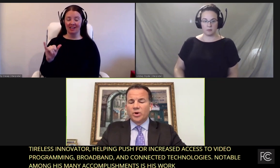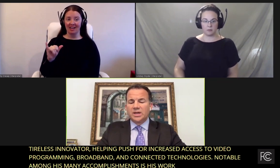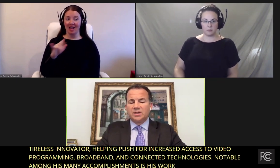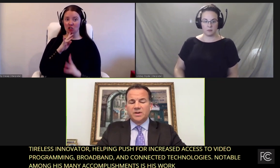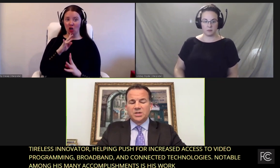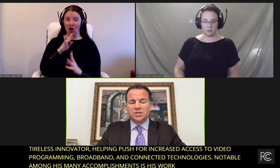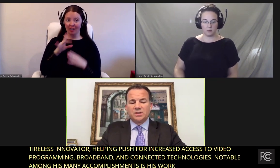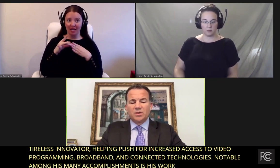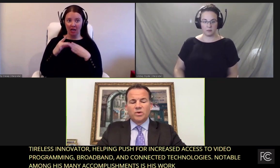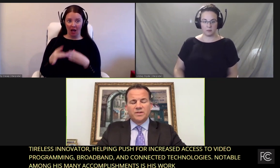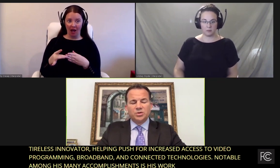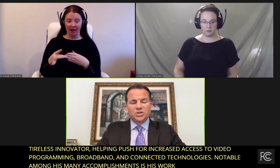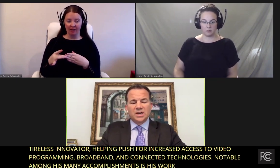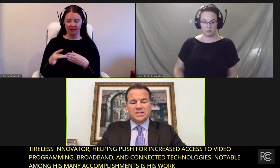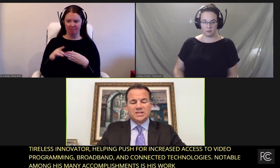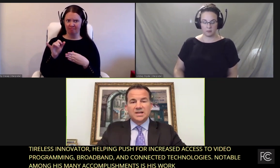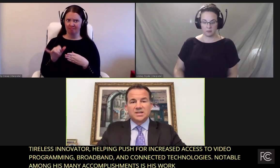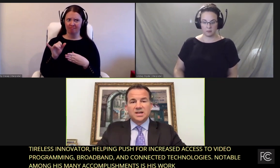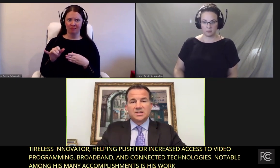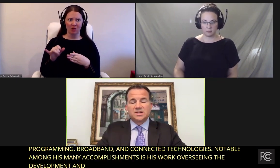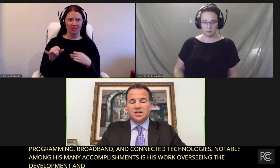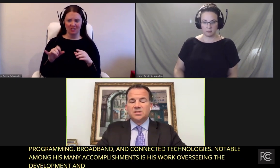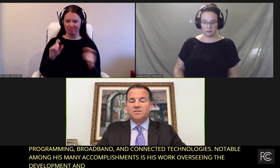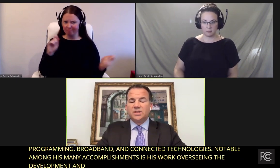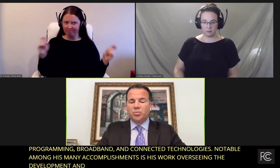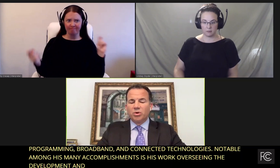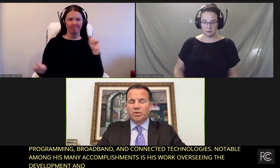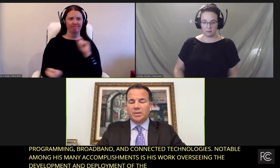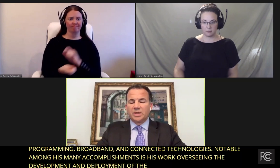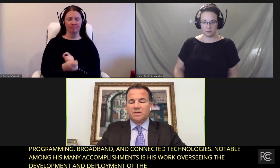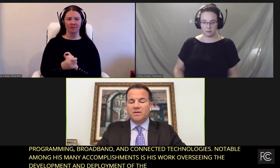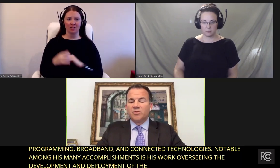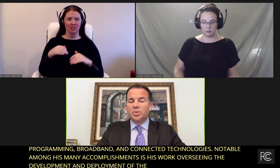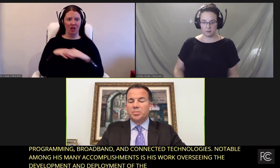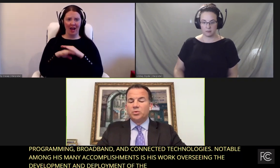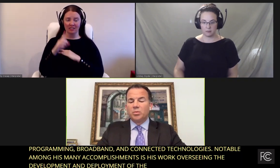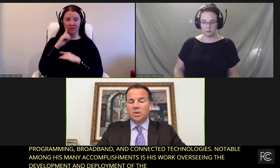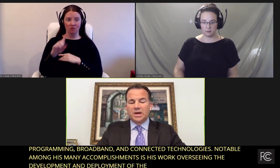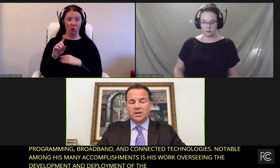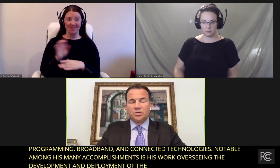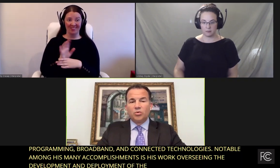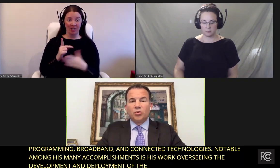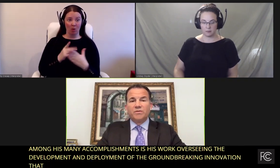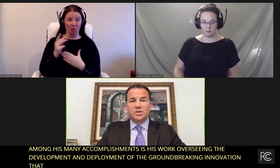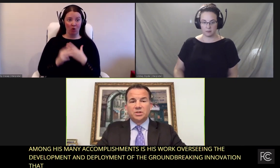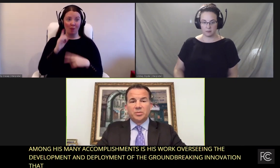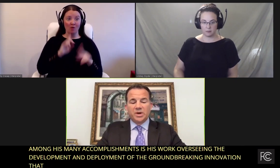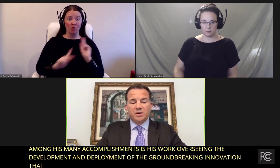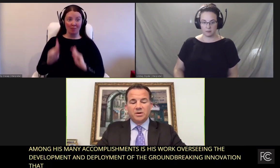a groundbreaking innovation that revolutionized access to video programming for people who are blind or visually impaired.